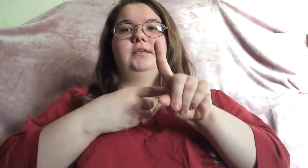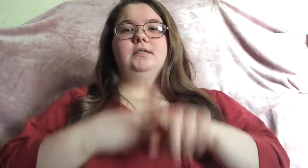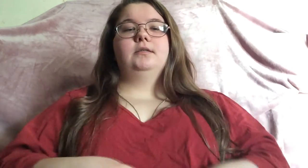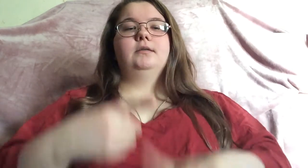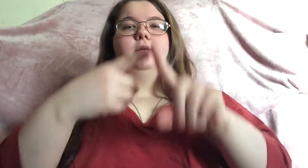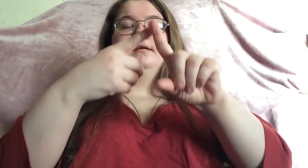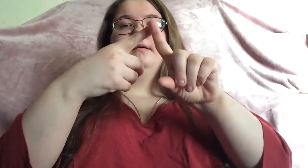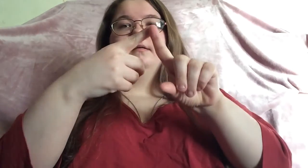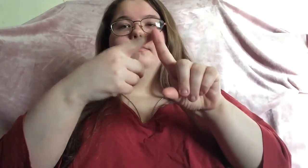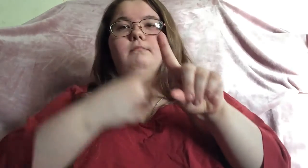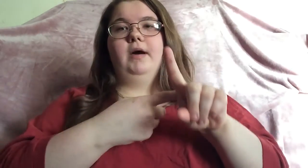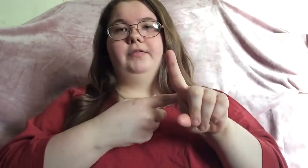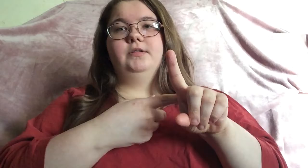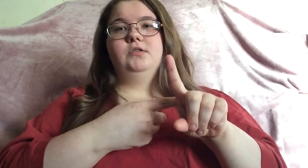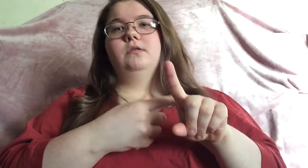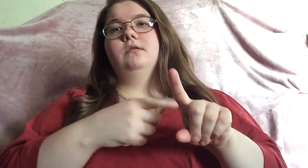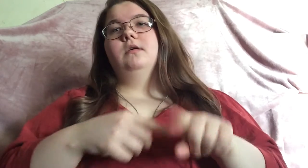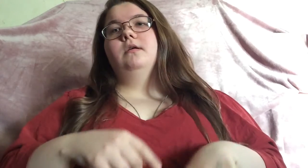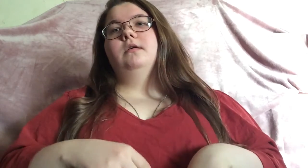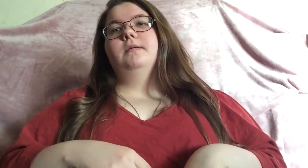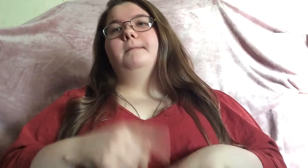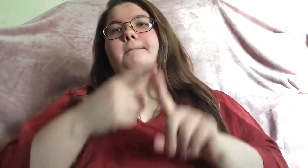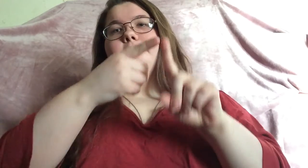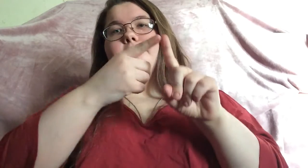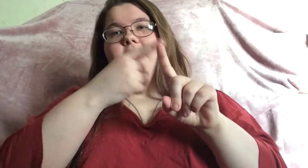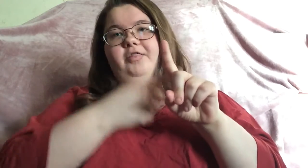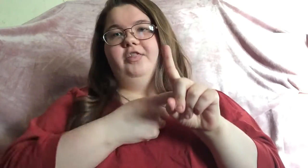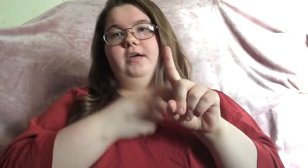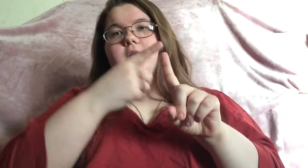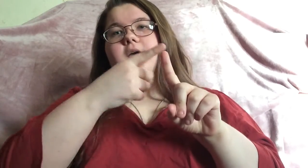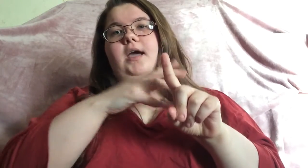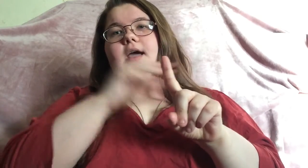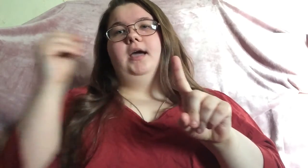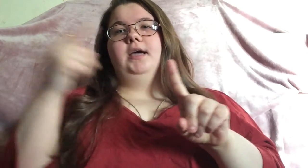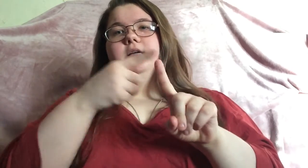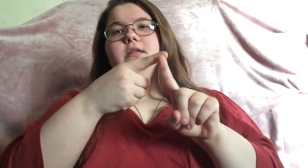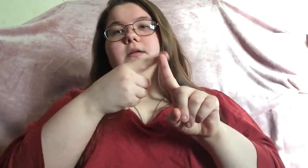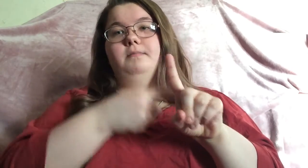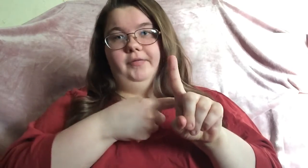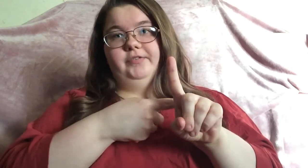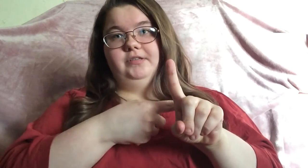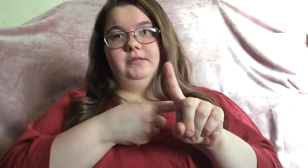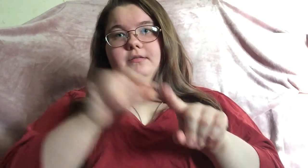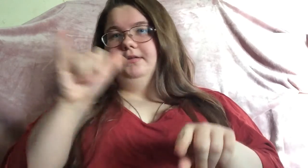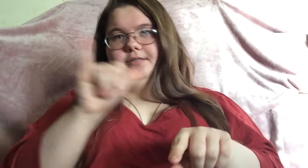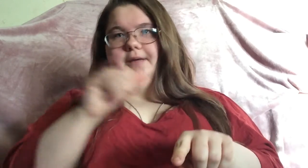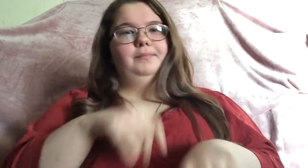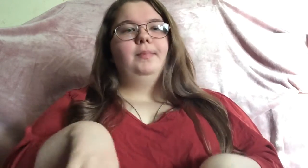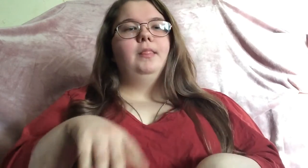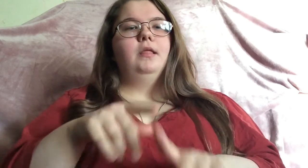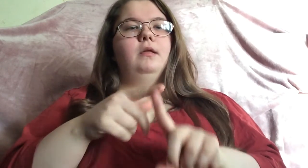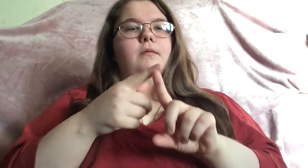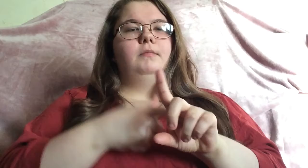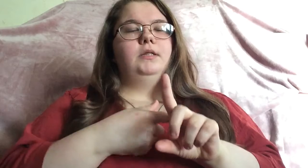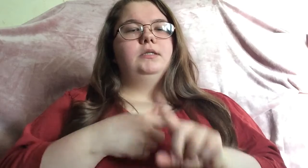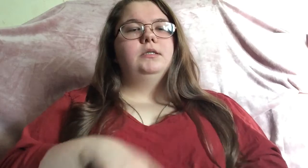months month and months same months